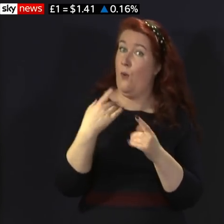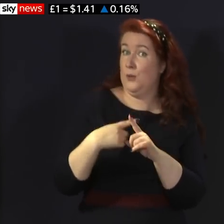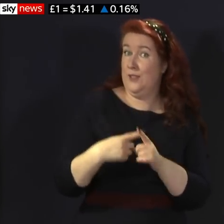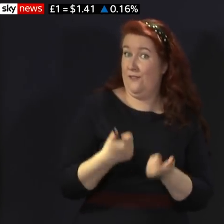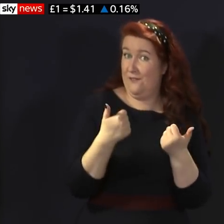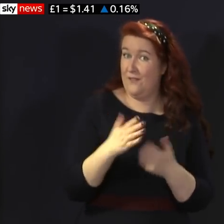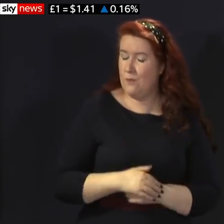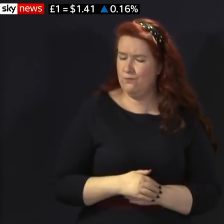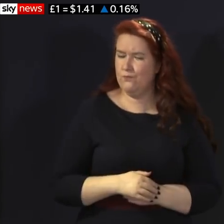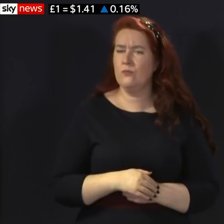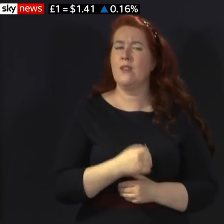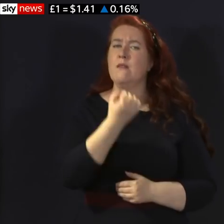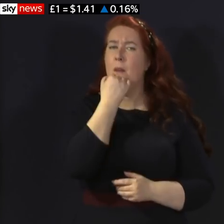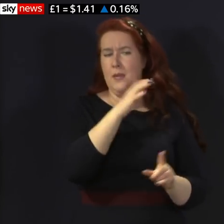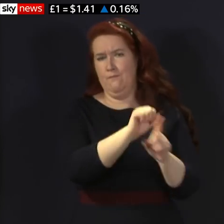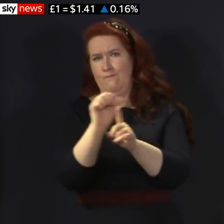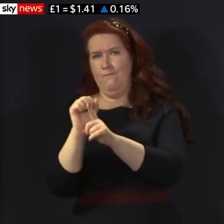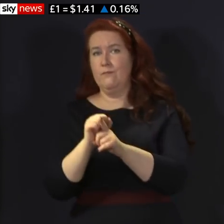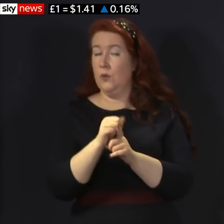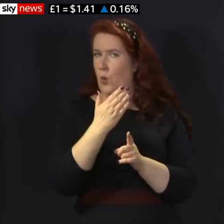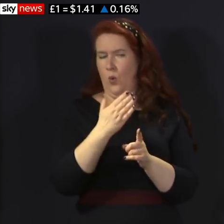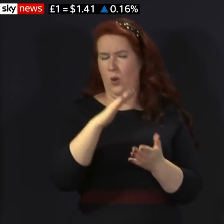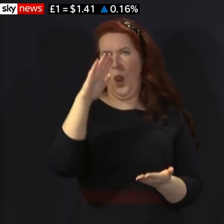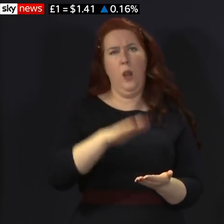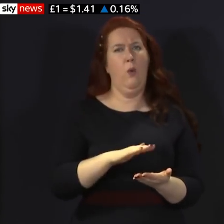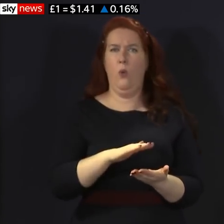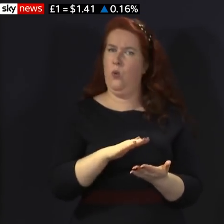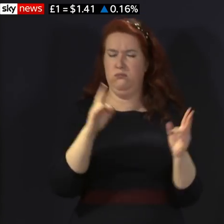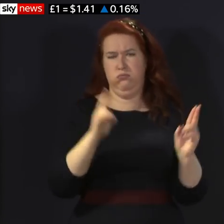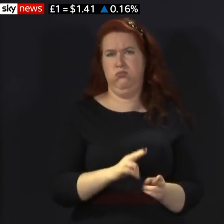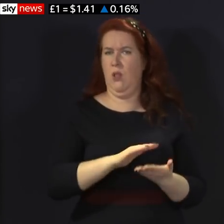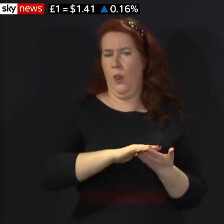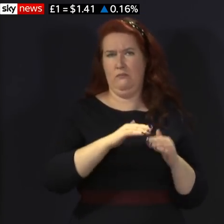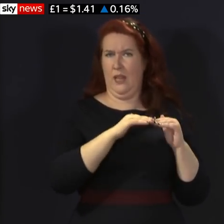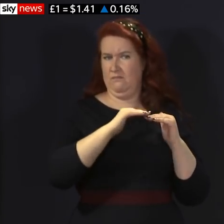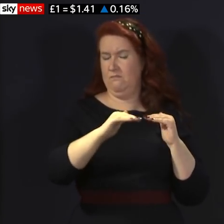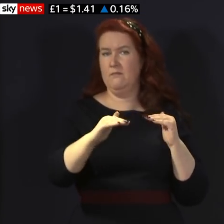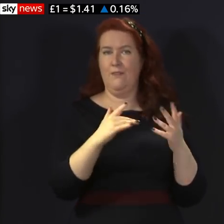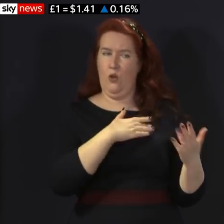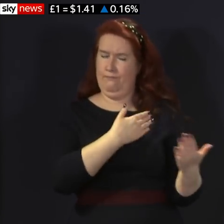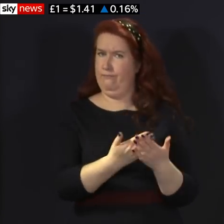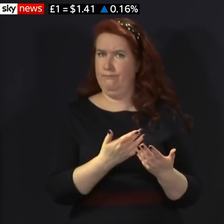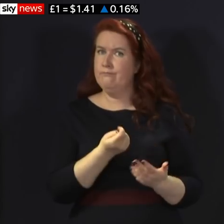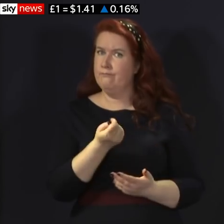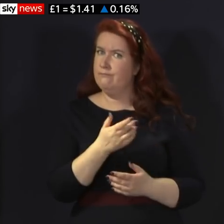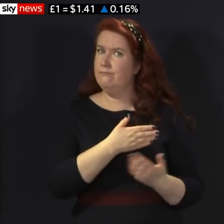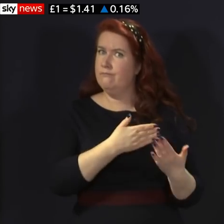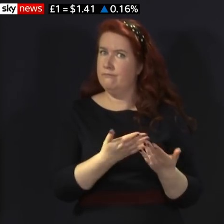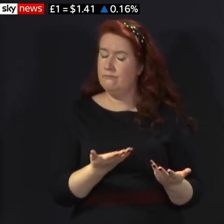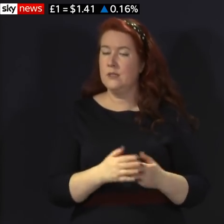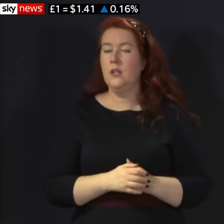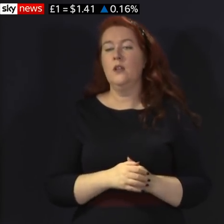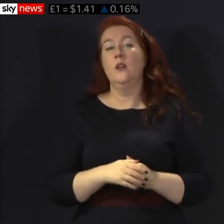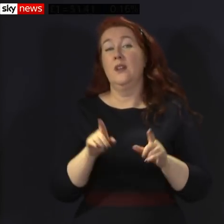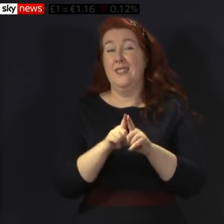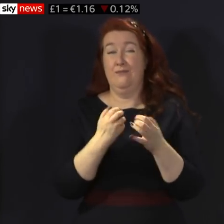Case numbers have consistently been at low levels, very low levels indeed, for some time now. Many islands also now